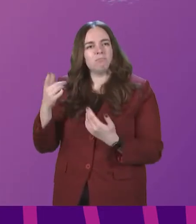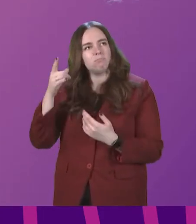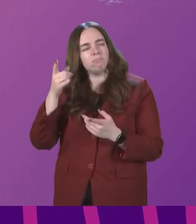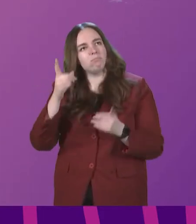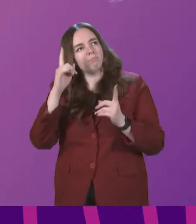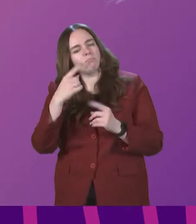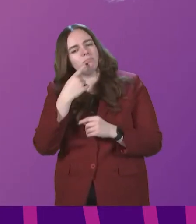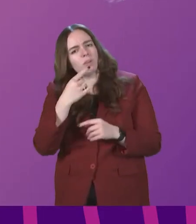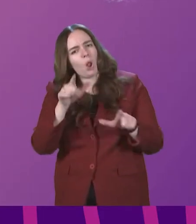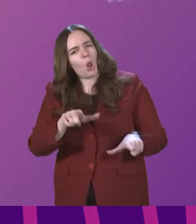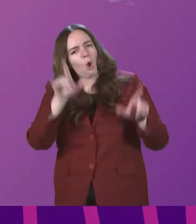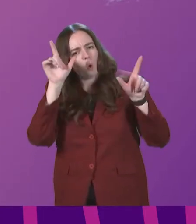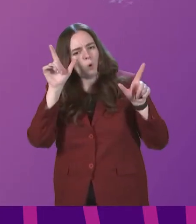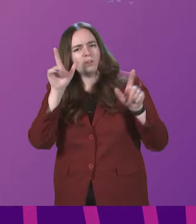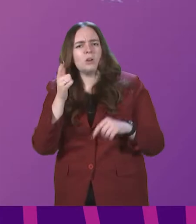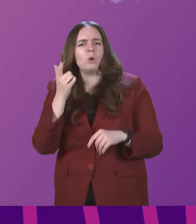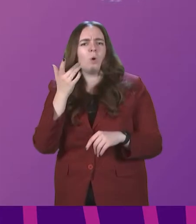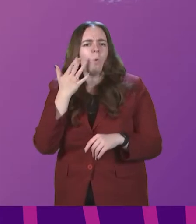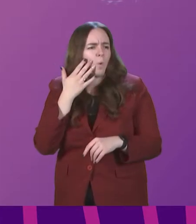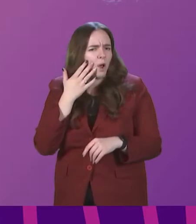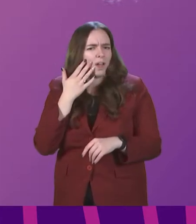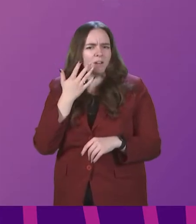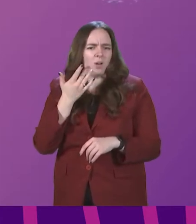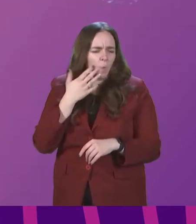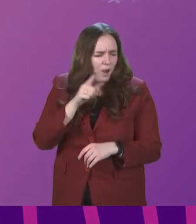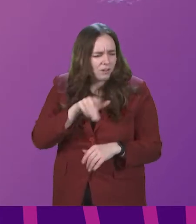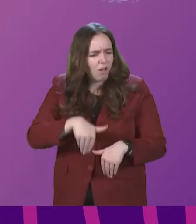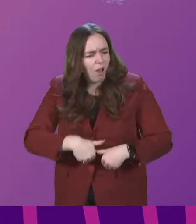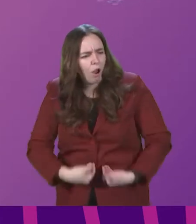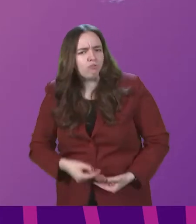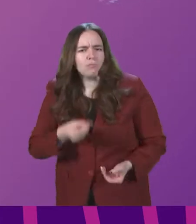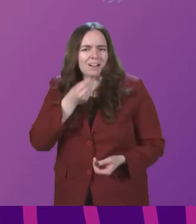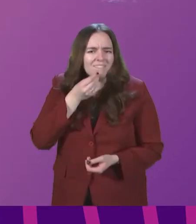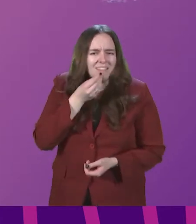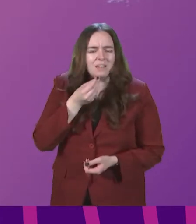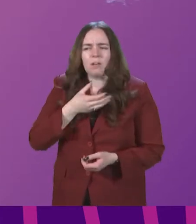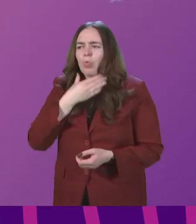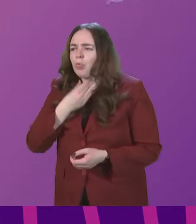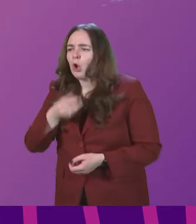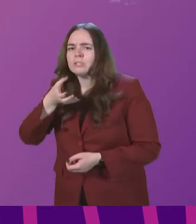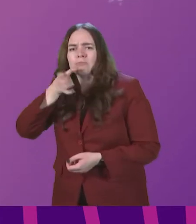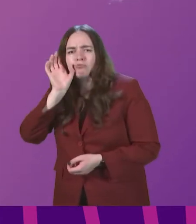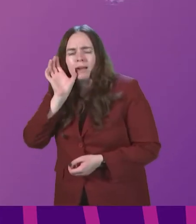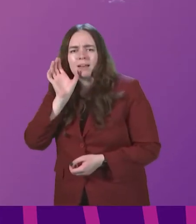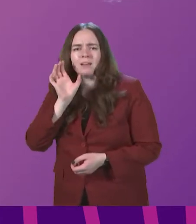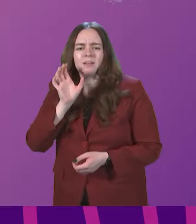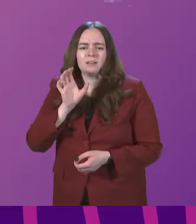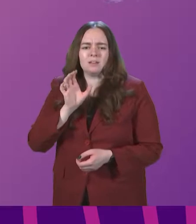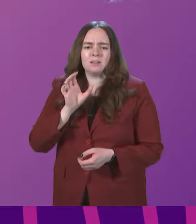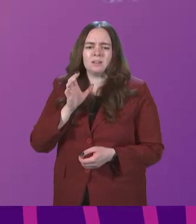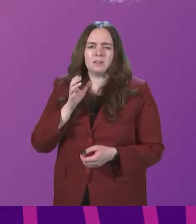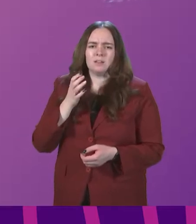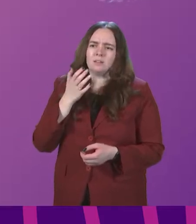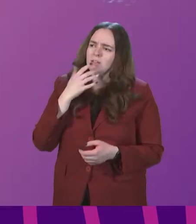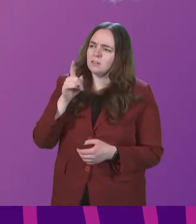Lord, when? When did we see you hungry, and feed you? Or thirsty, and give you something to drink? When did we